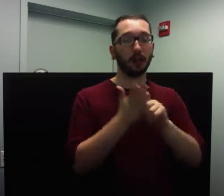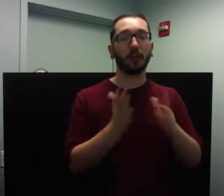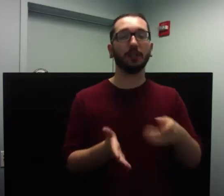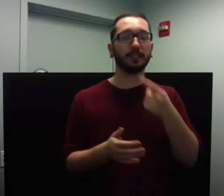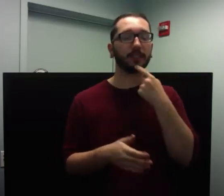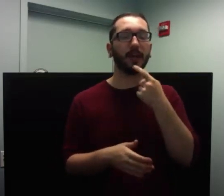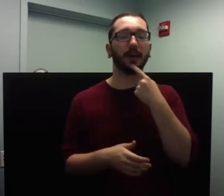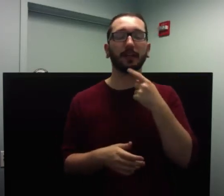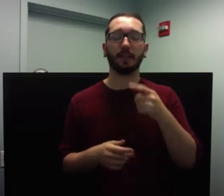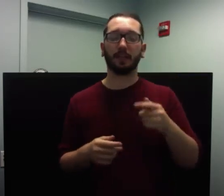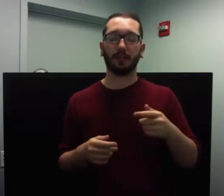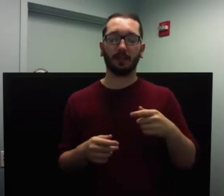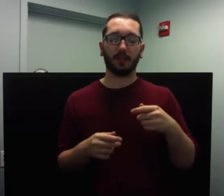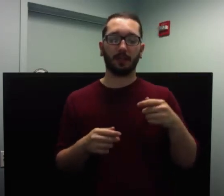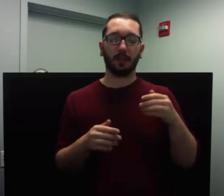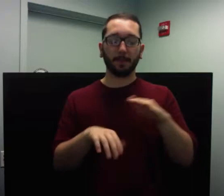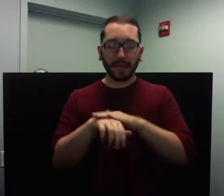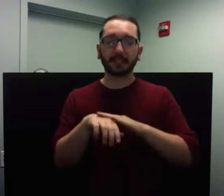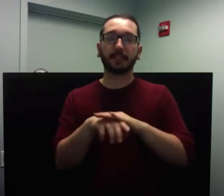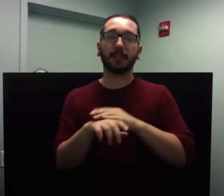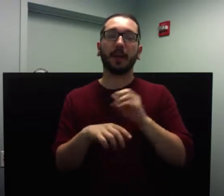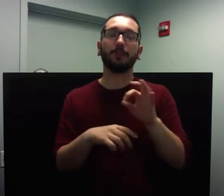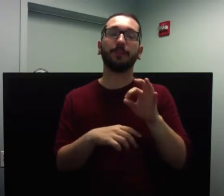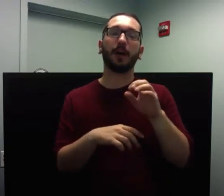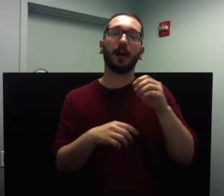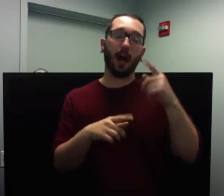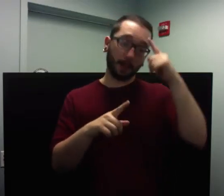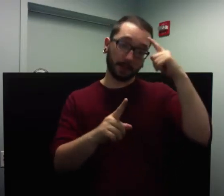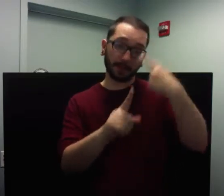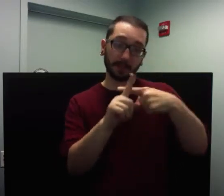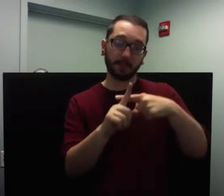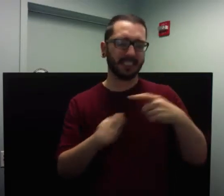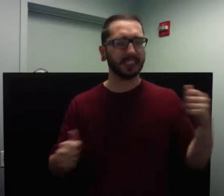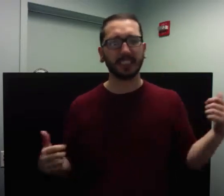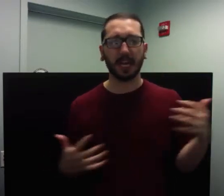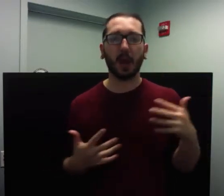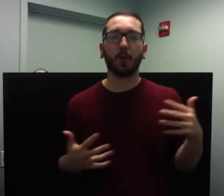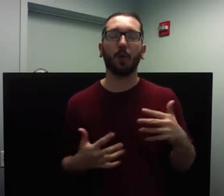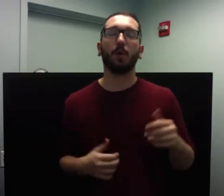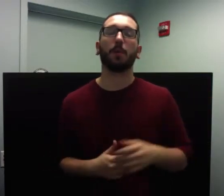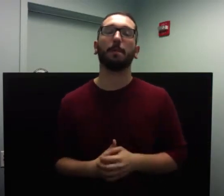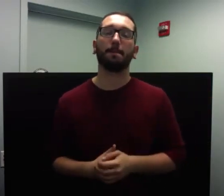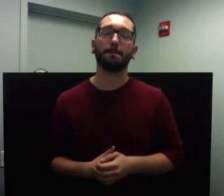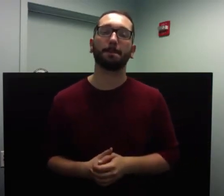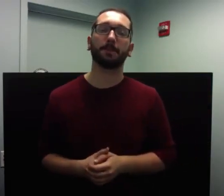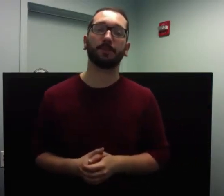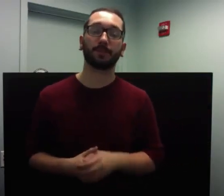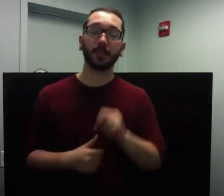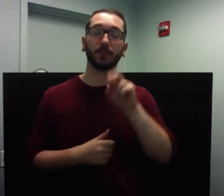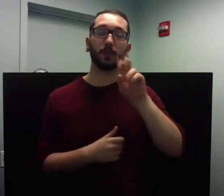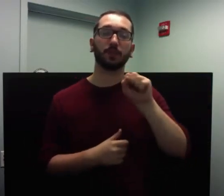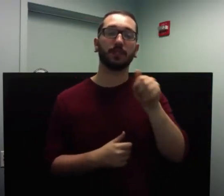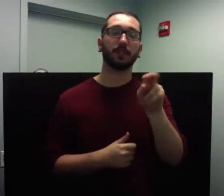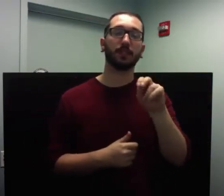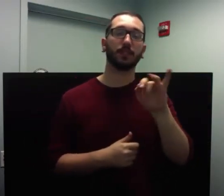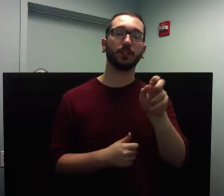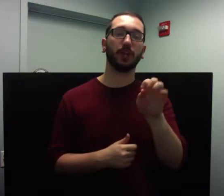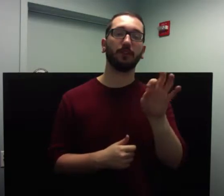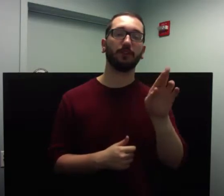But how can we get past our fears? As Susan Jeffers says in her book of the same title, feel the fear and do it